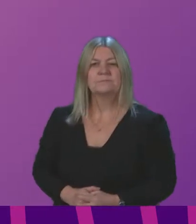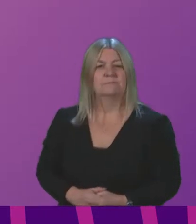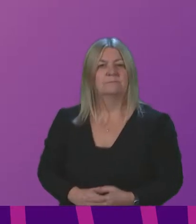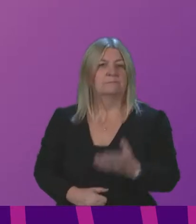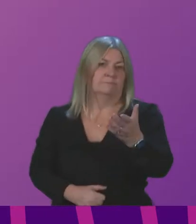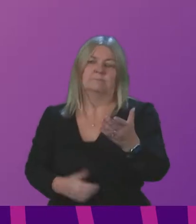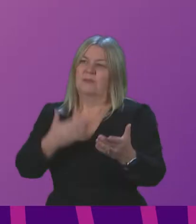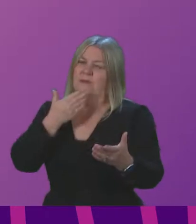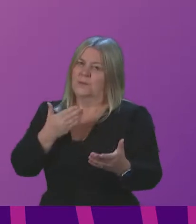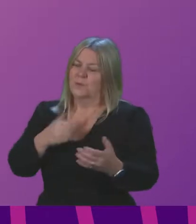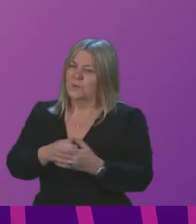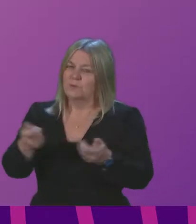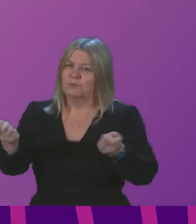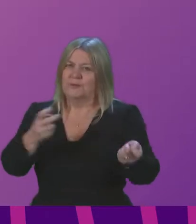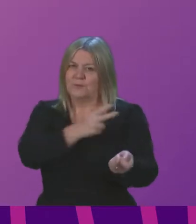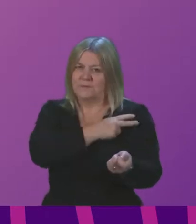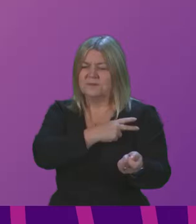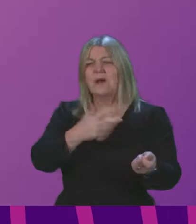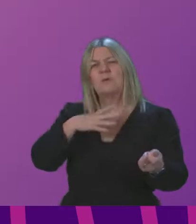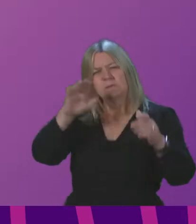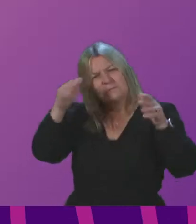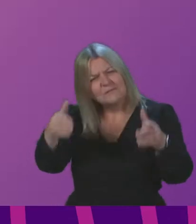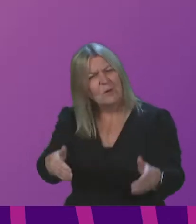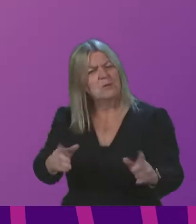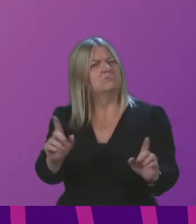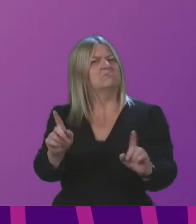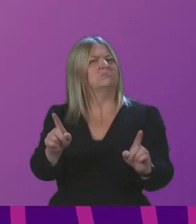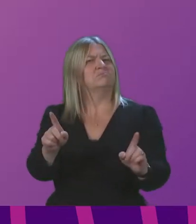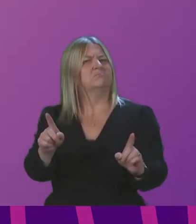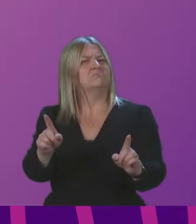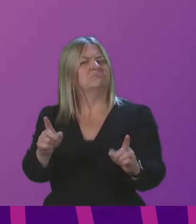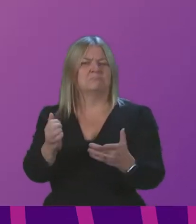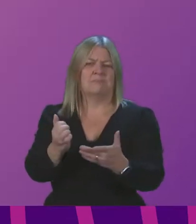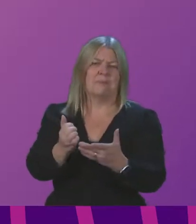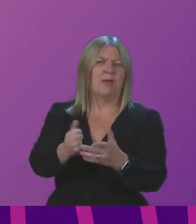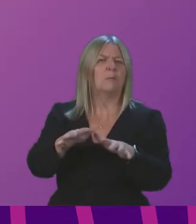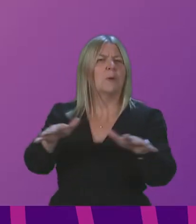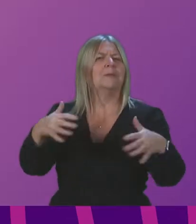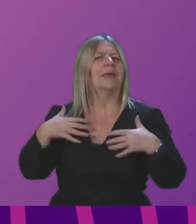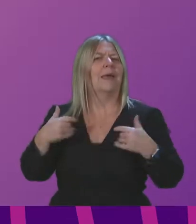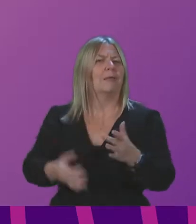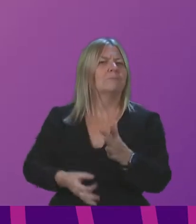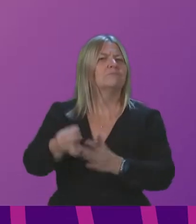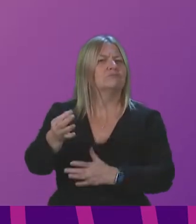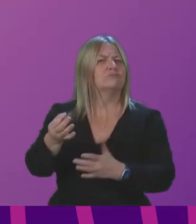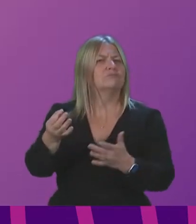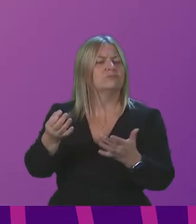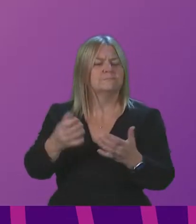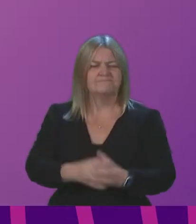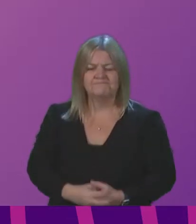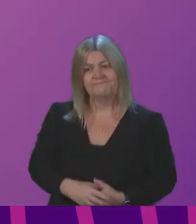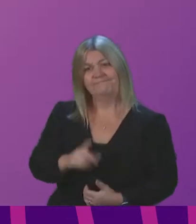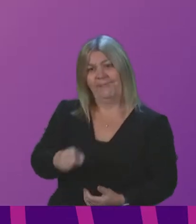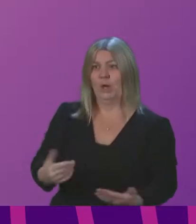to speak in this debate and I want to focus my remarks on how we can help public health recover from the pandemic. The Omicron variant is a painful